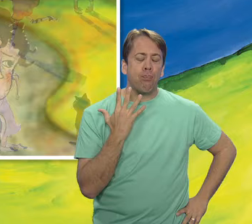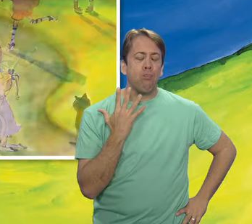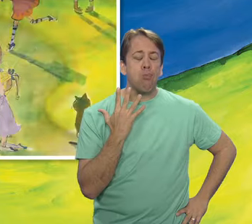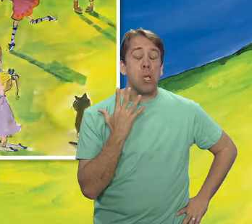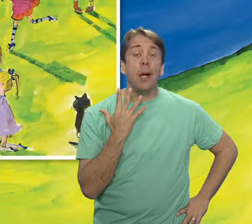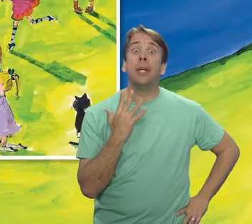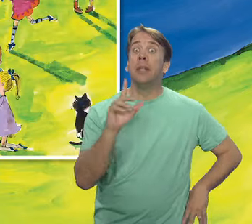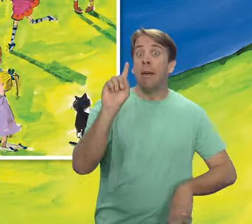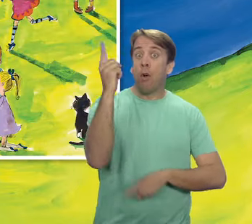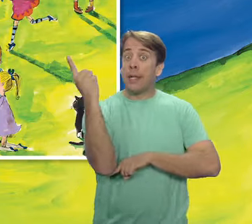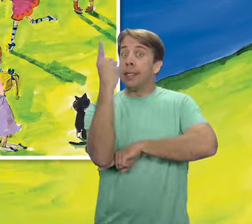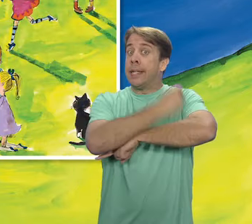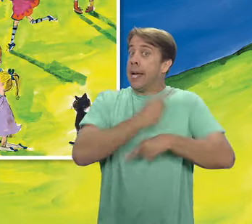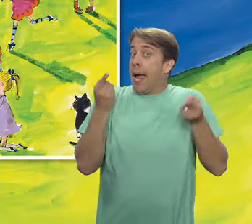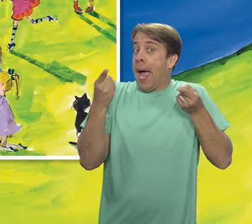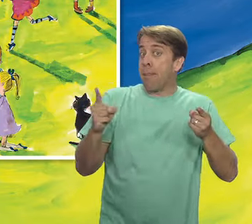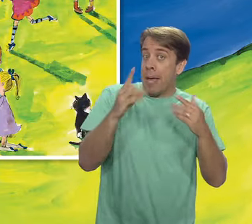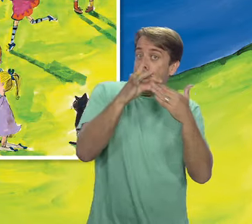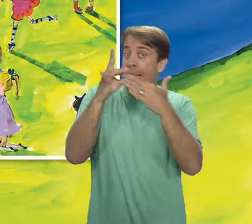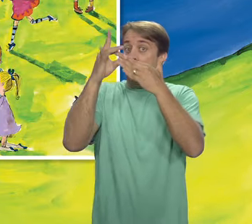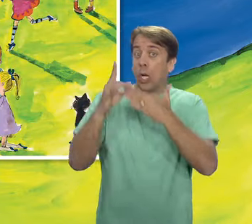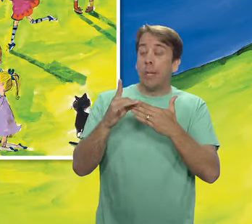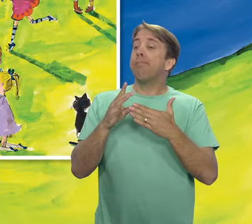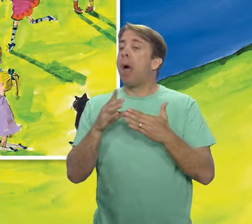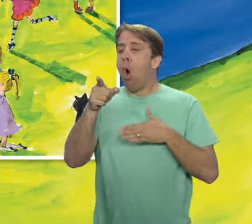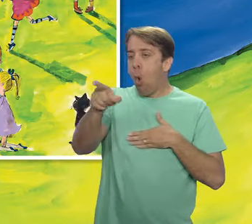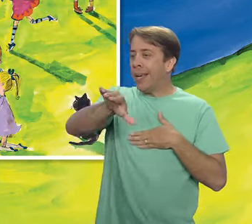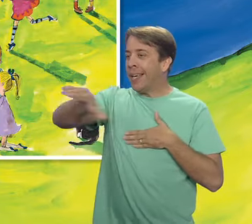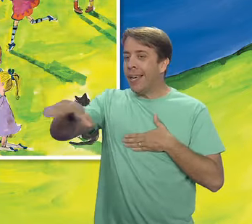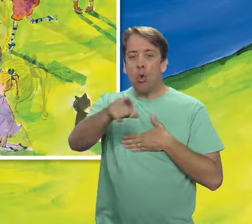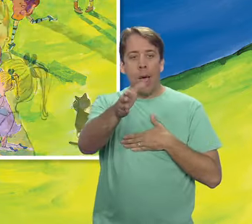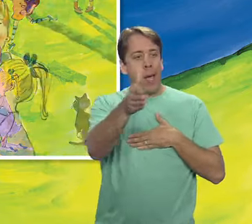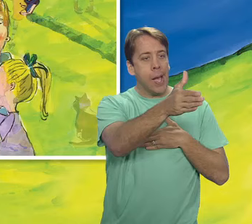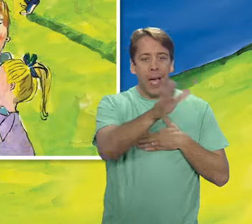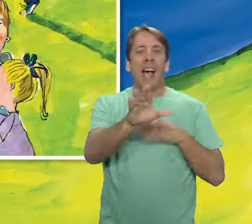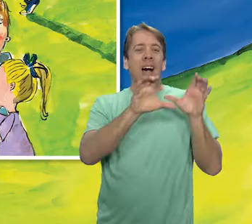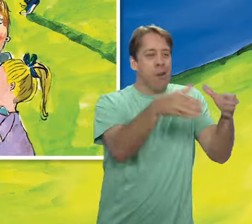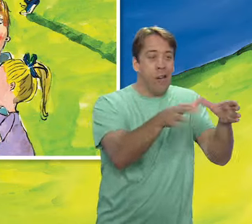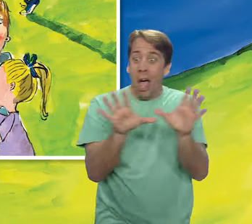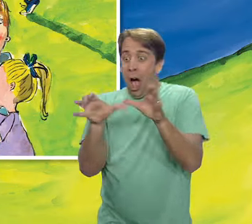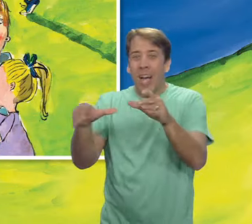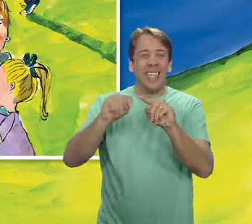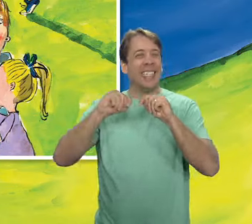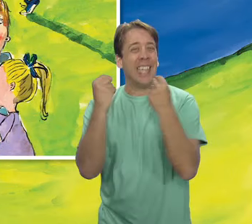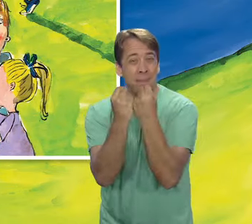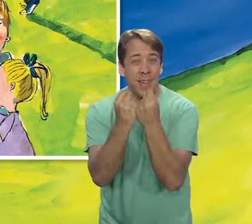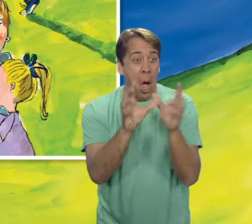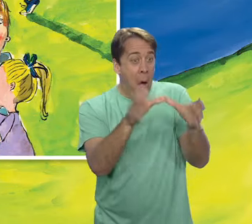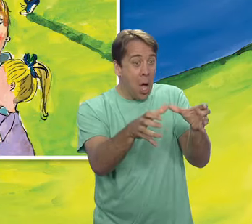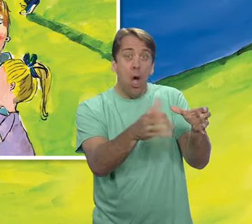On the first day of summer camp, the team leaders divided us into different teams. Everyone else in my